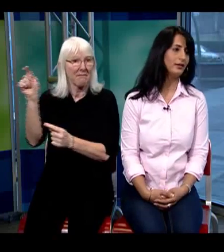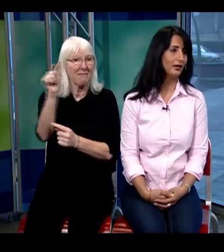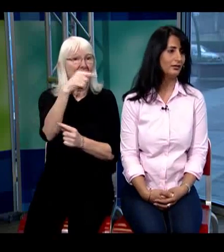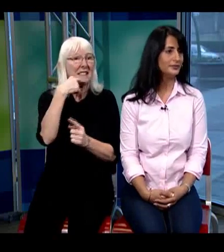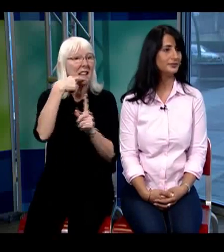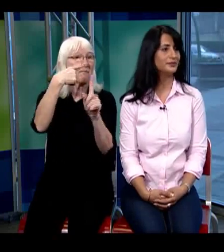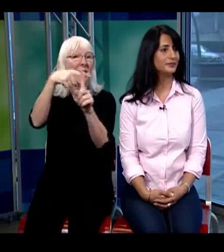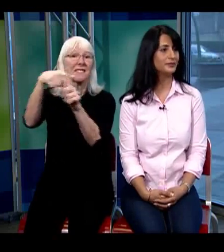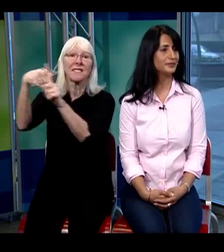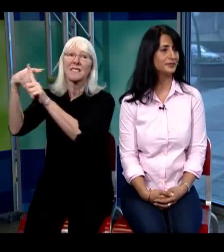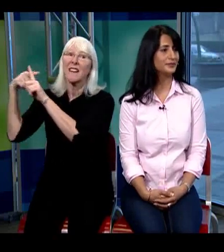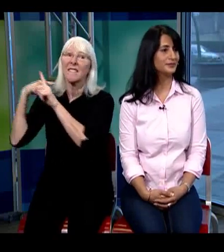there